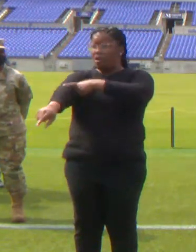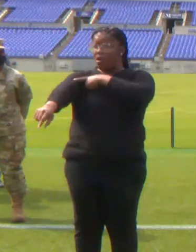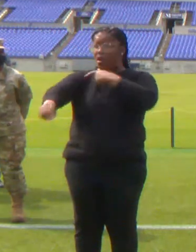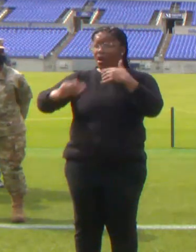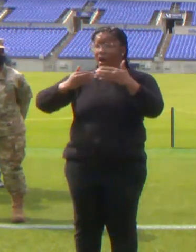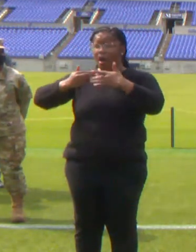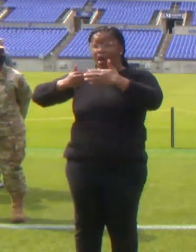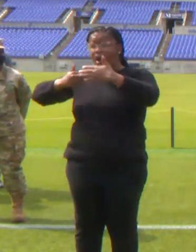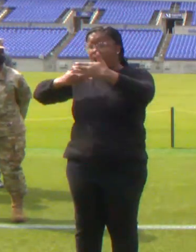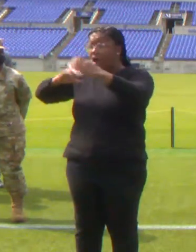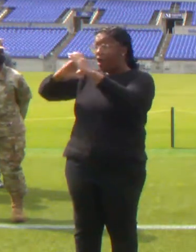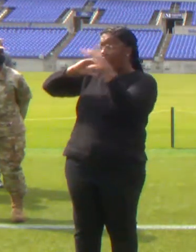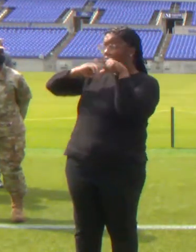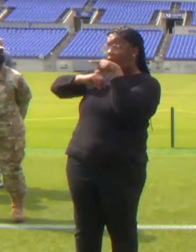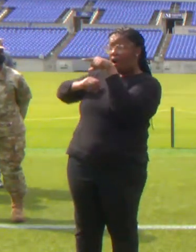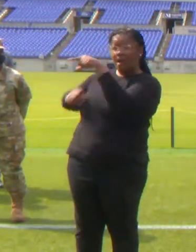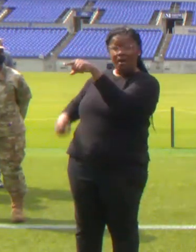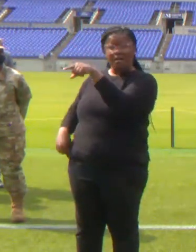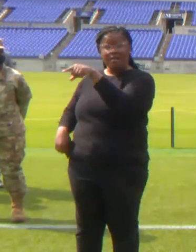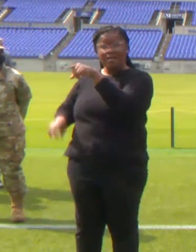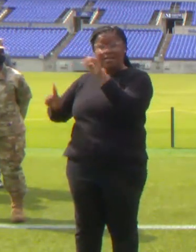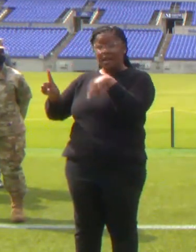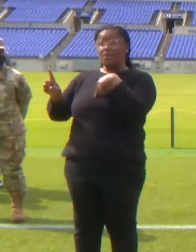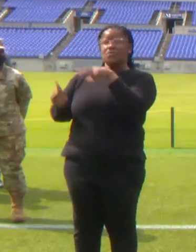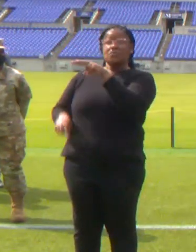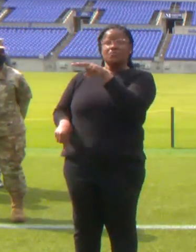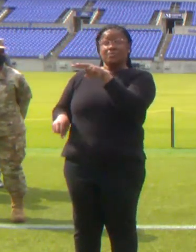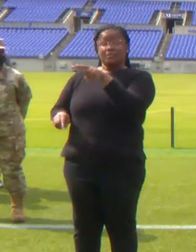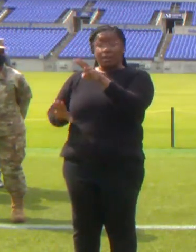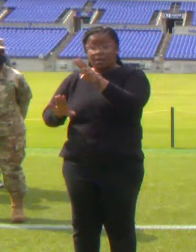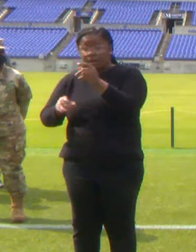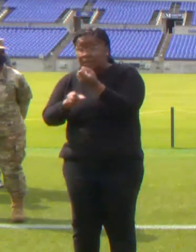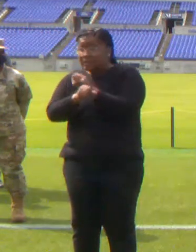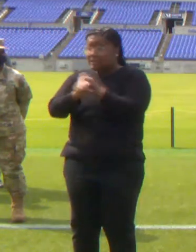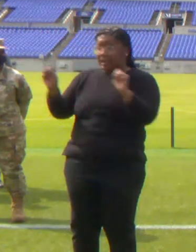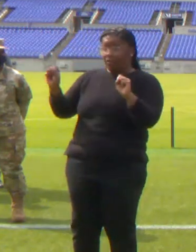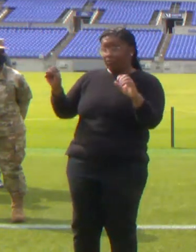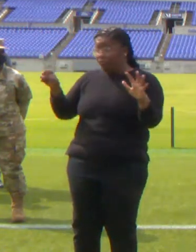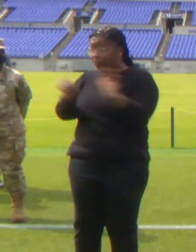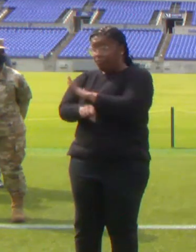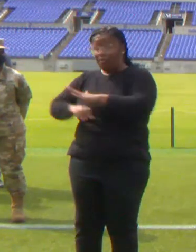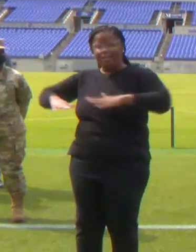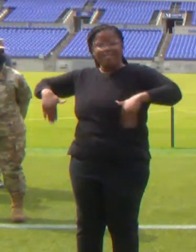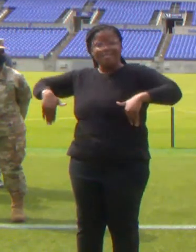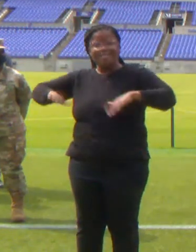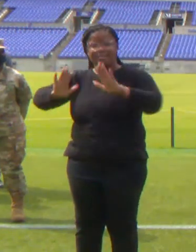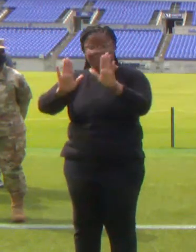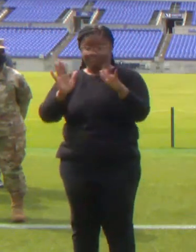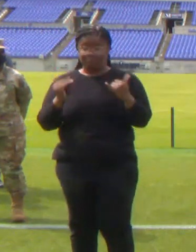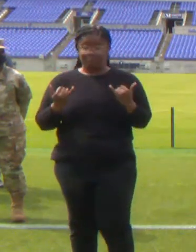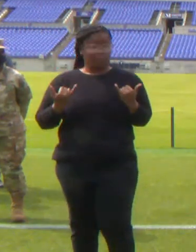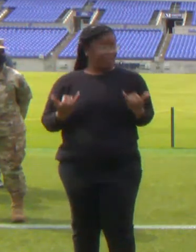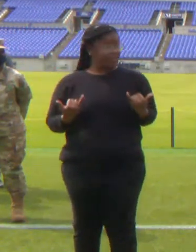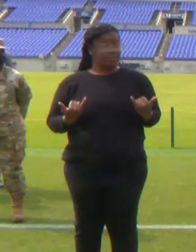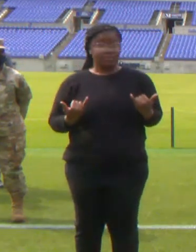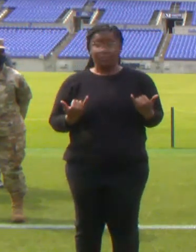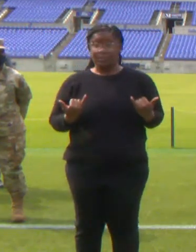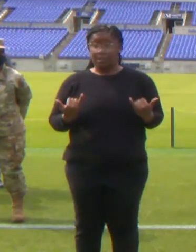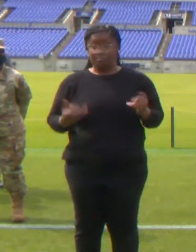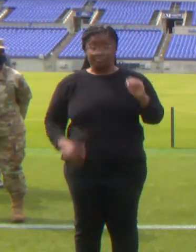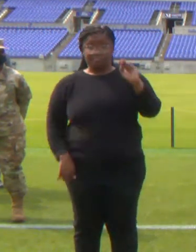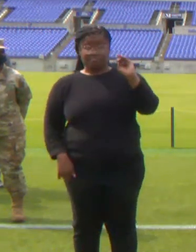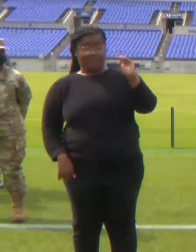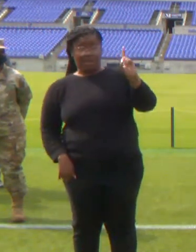quite yet. As of today, any and all Marylanders 16 years of age and older are able to get a